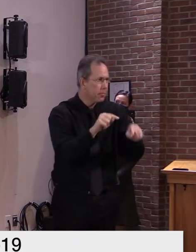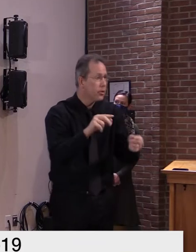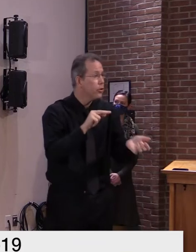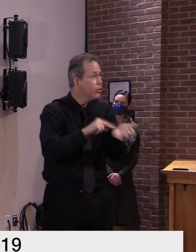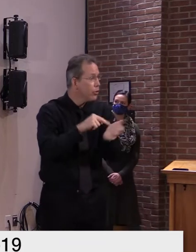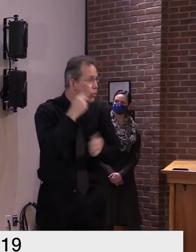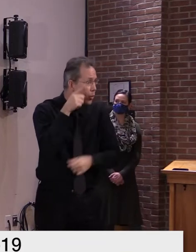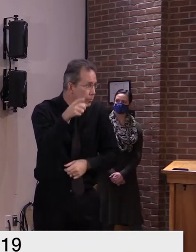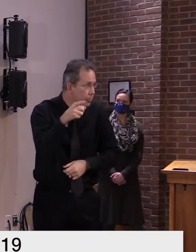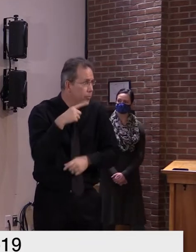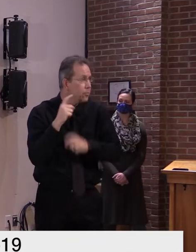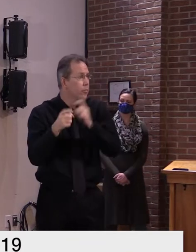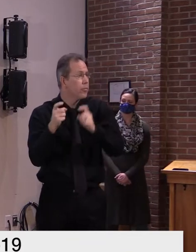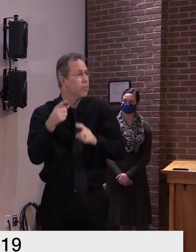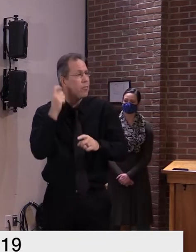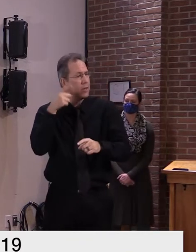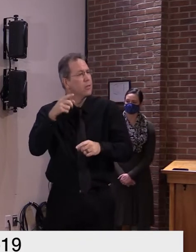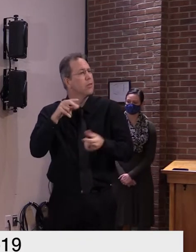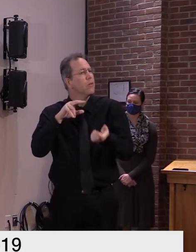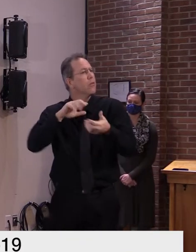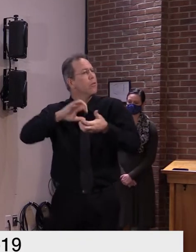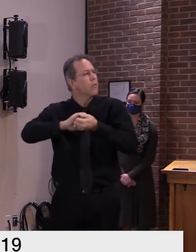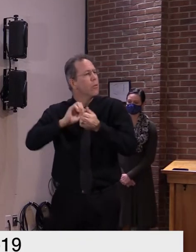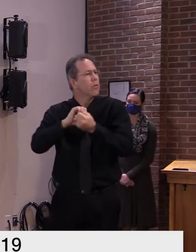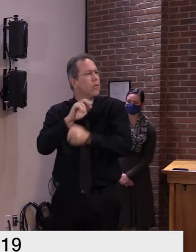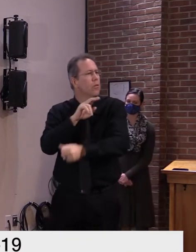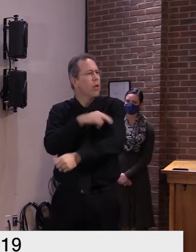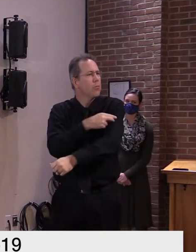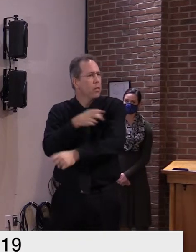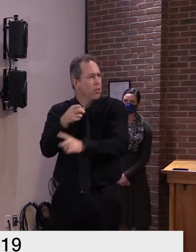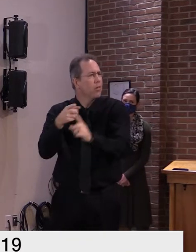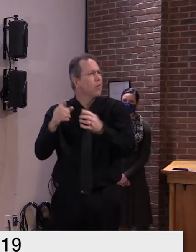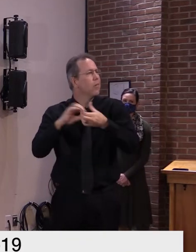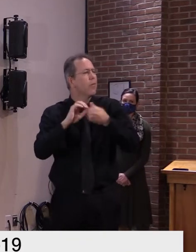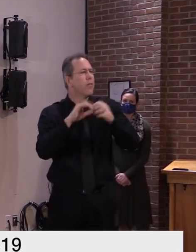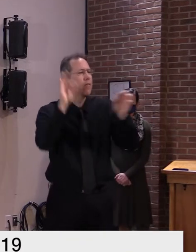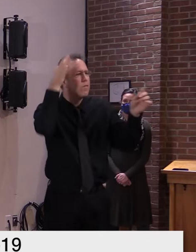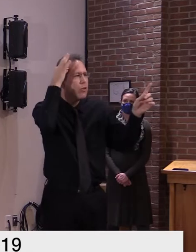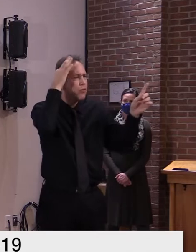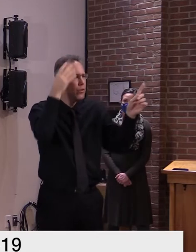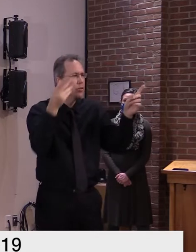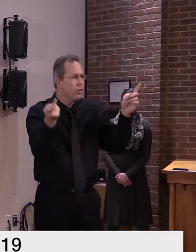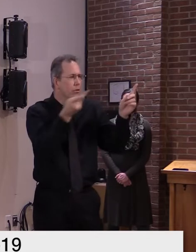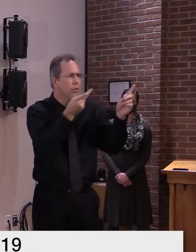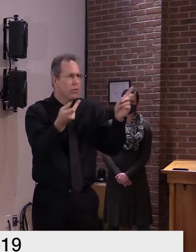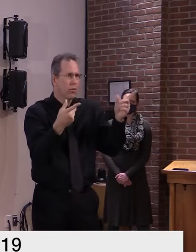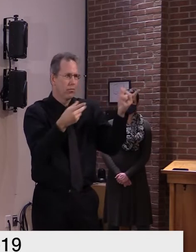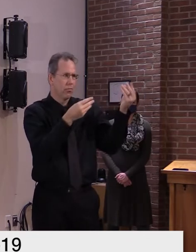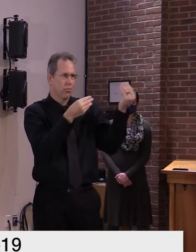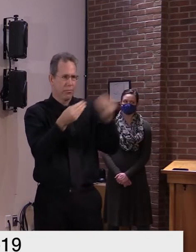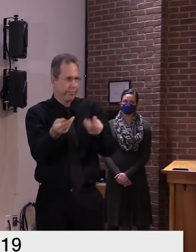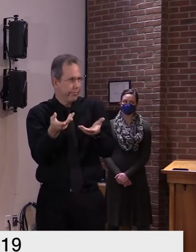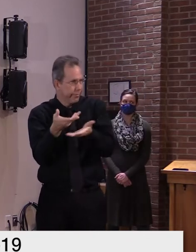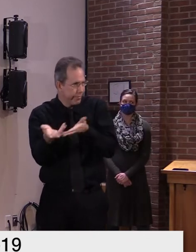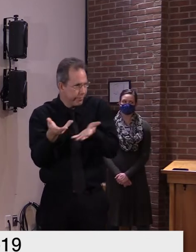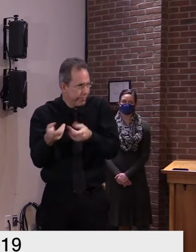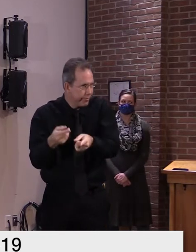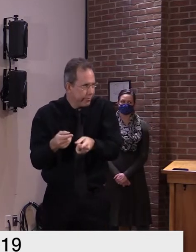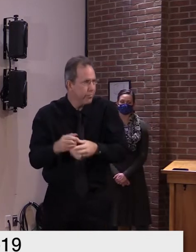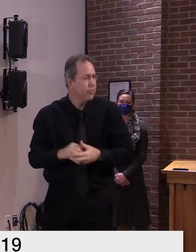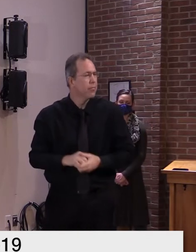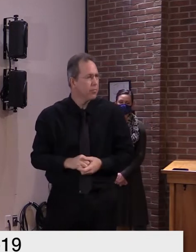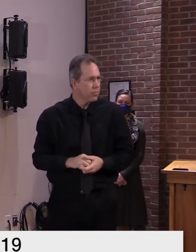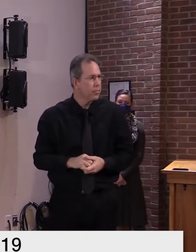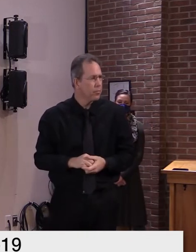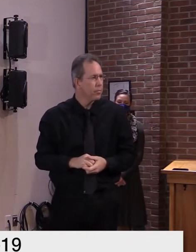partnership the federal government and the pharmacies will be receiving shipments and the hope is that by